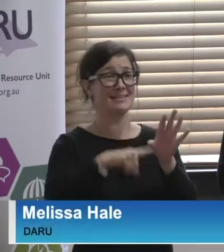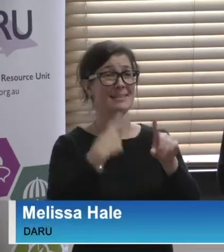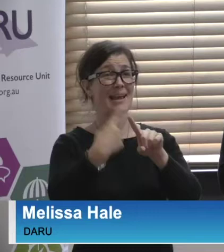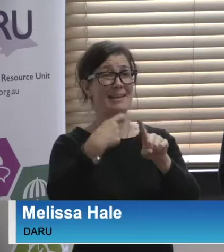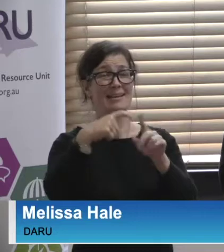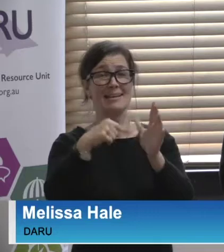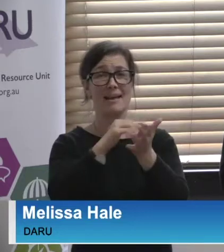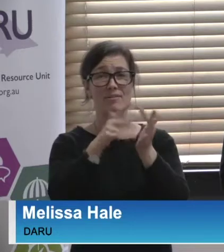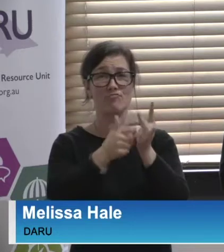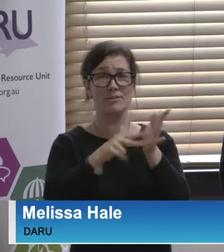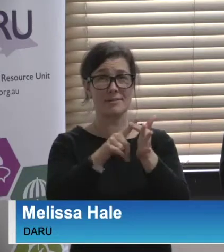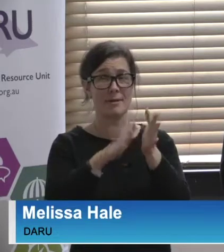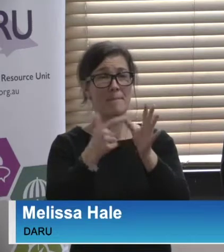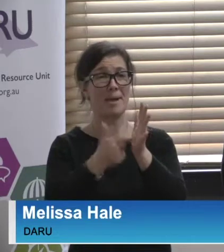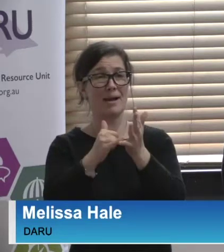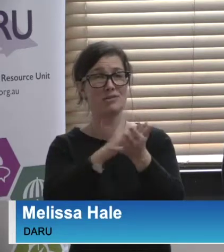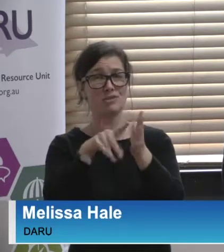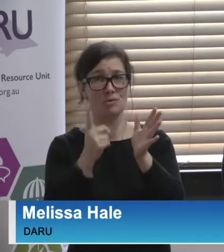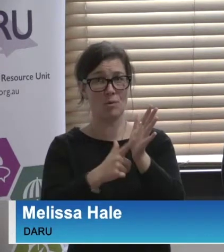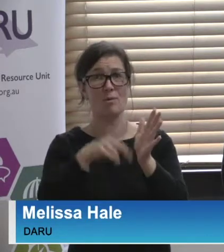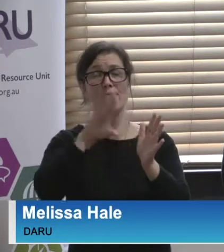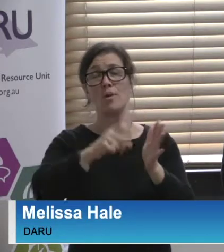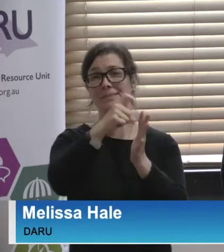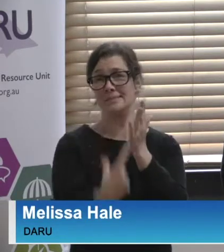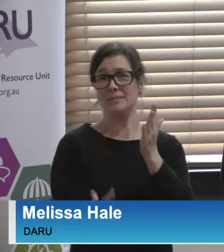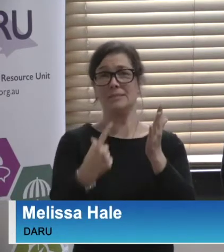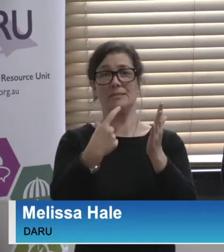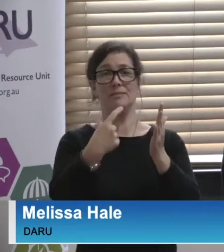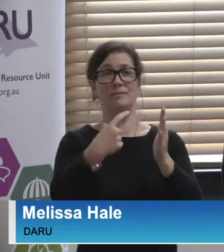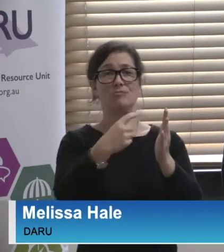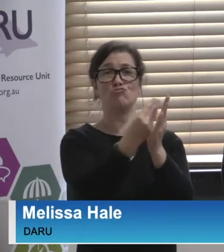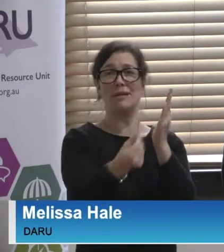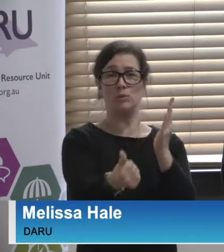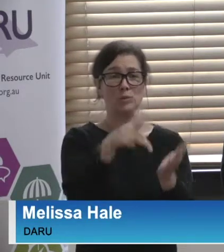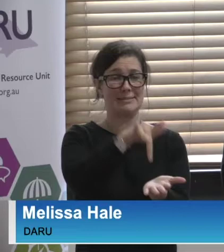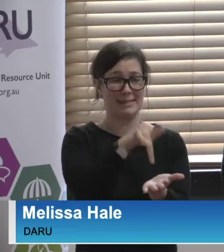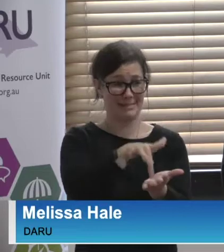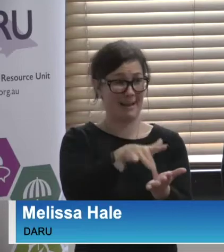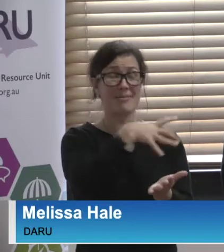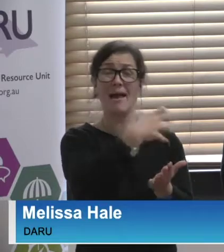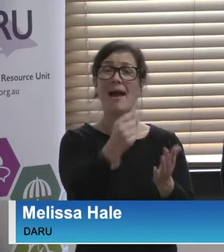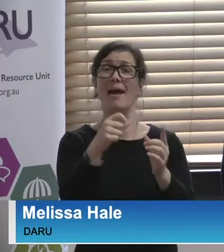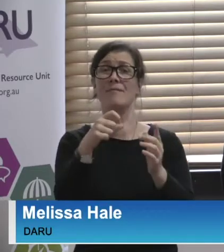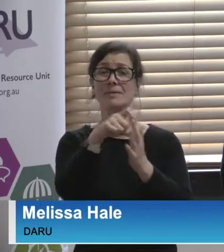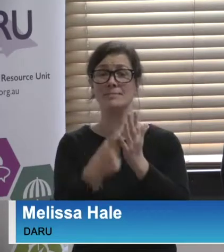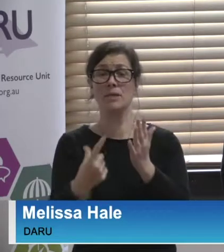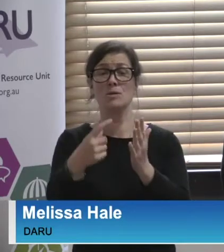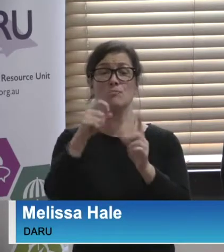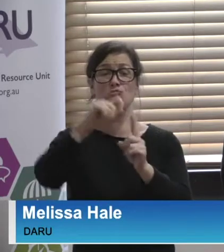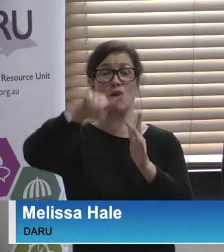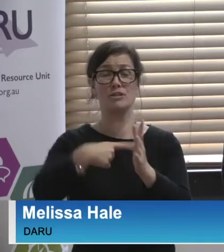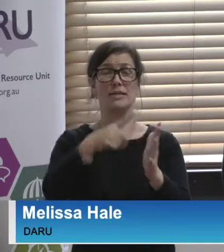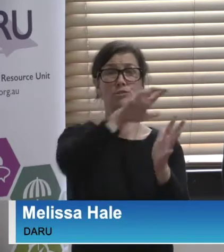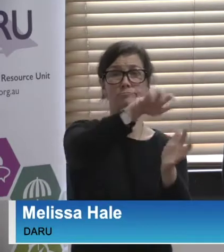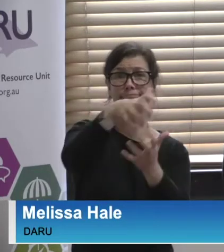Resource Centre and they have run a transport accessibility project to capture the experiences of Victorian